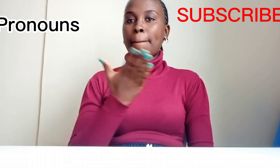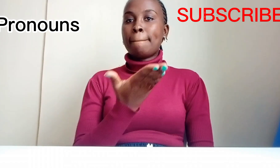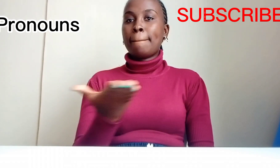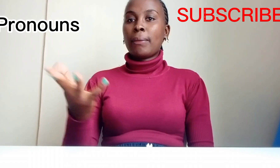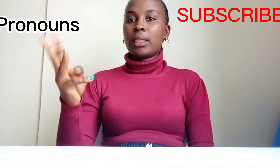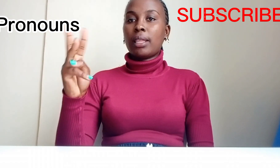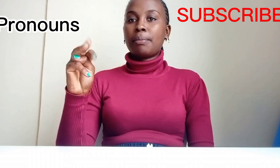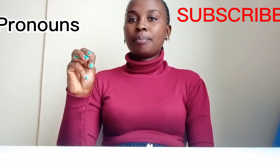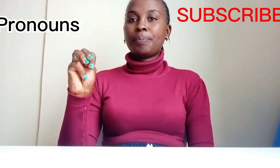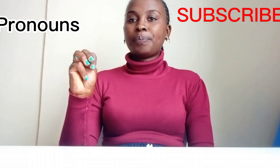them,